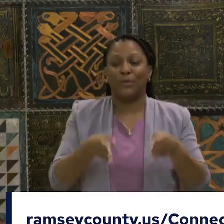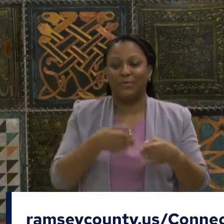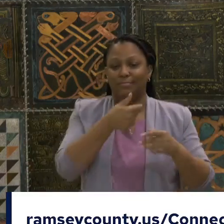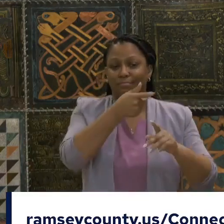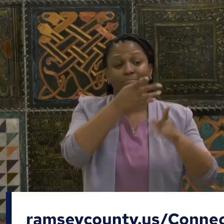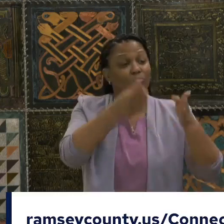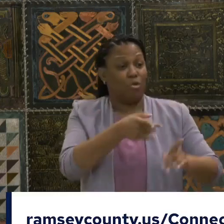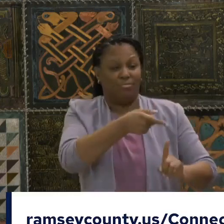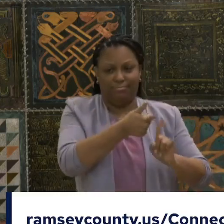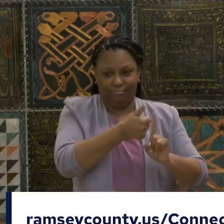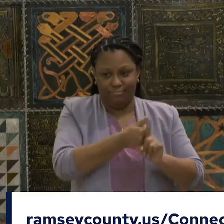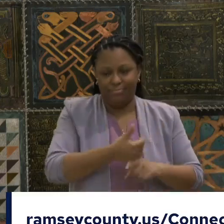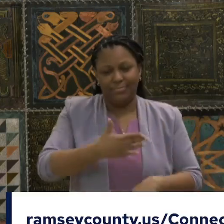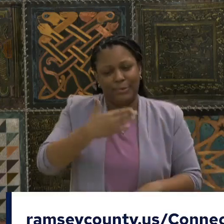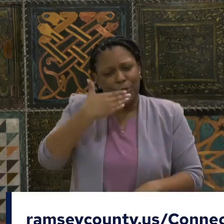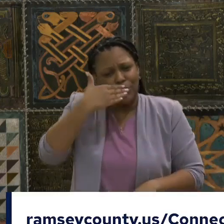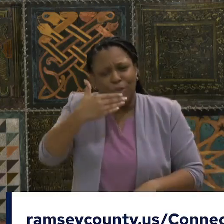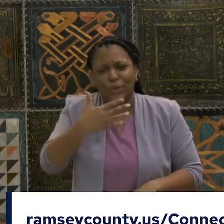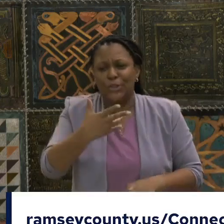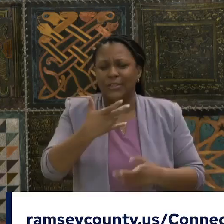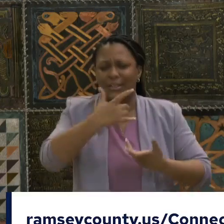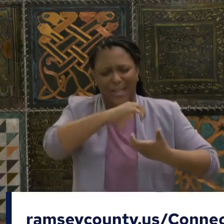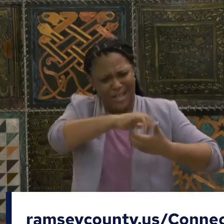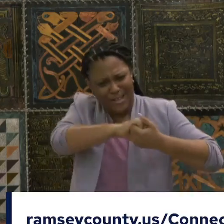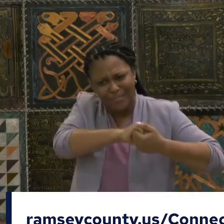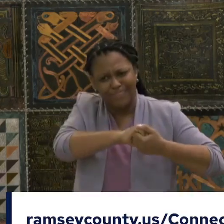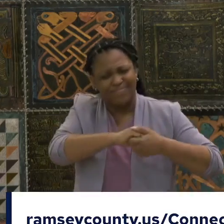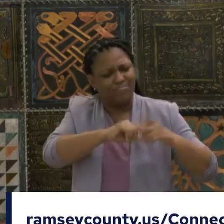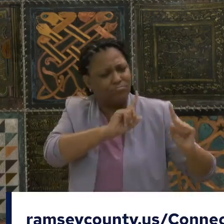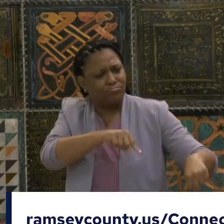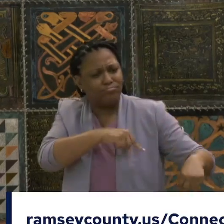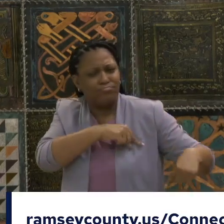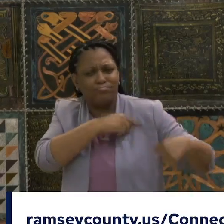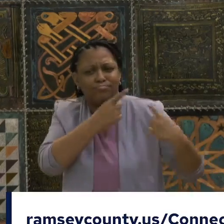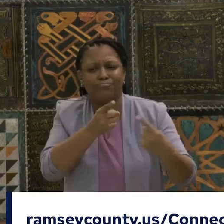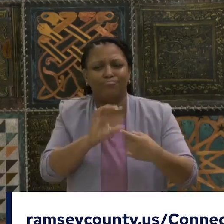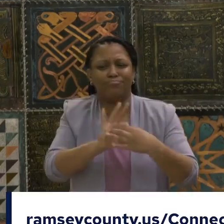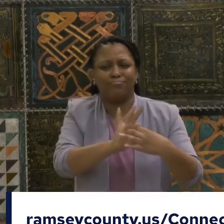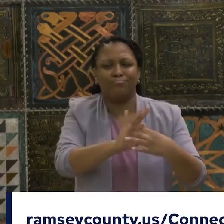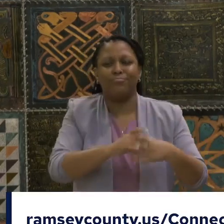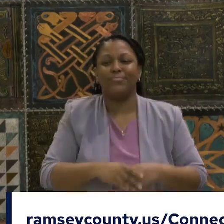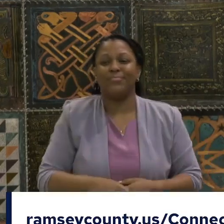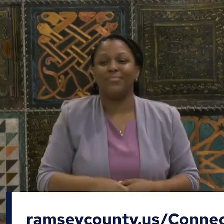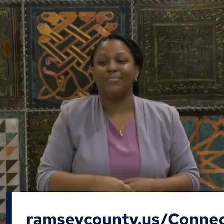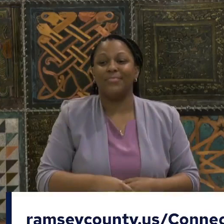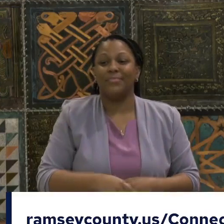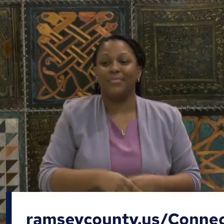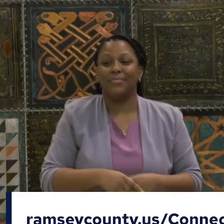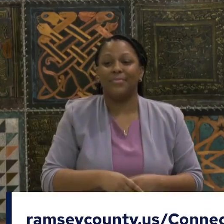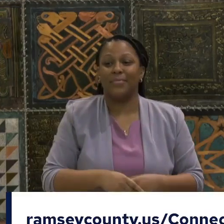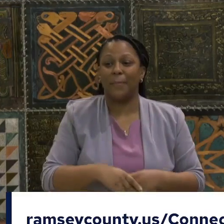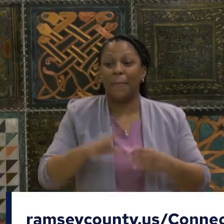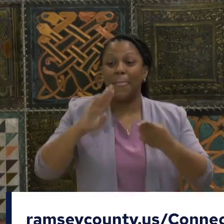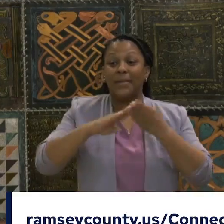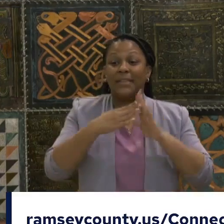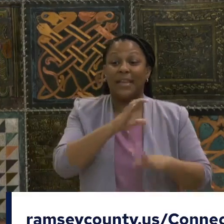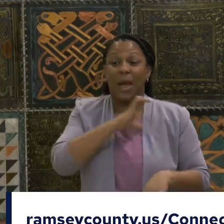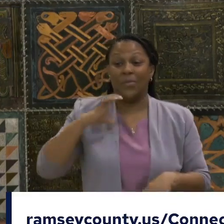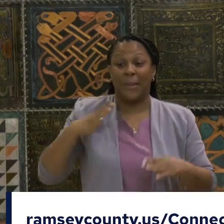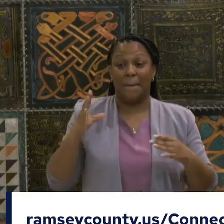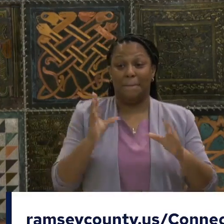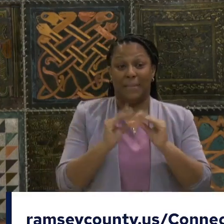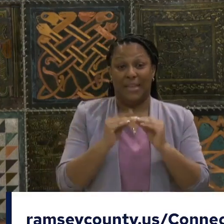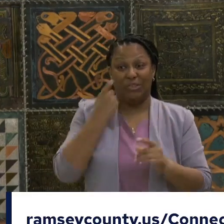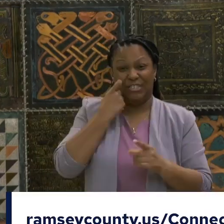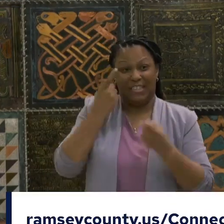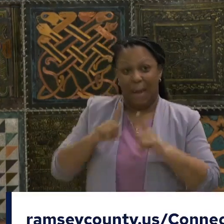as I work together with the city council. We're going to let her speak, and there's a city council meeting happening today, so I imagine she's